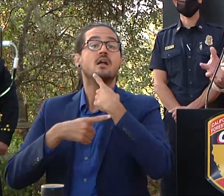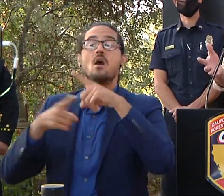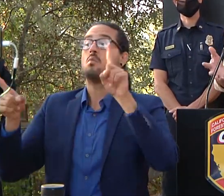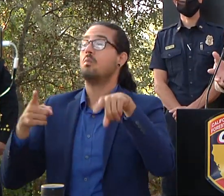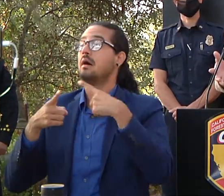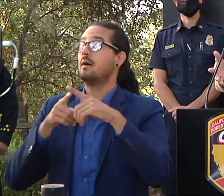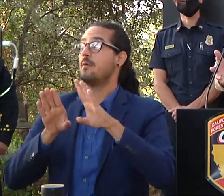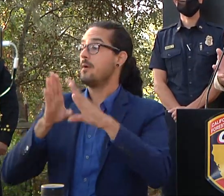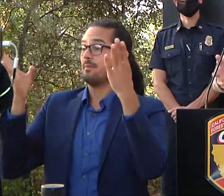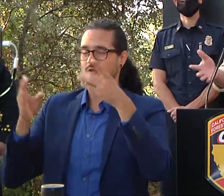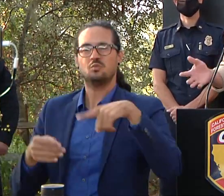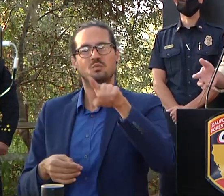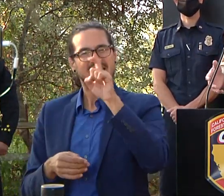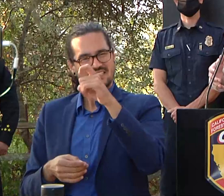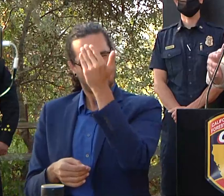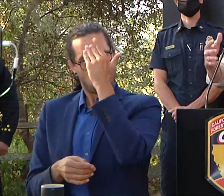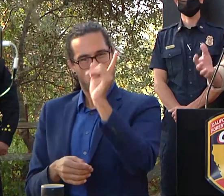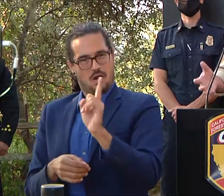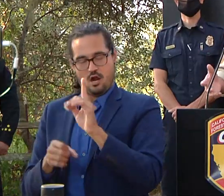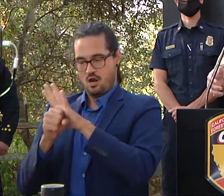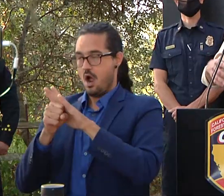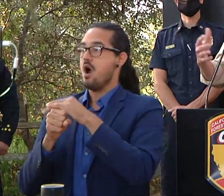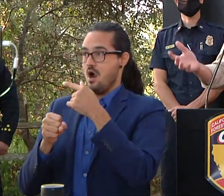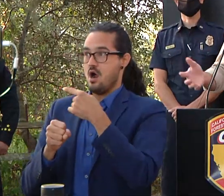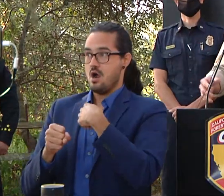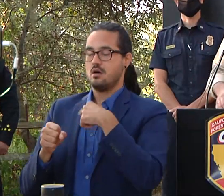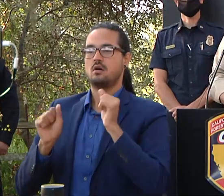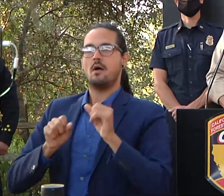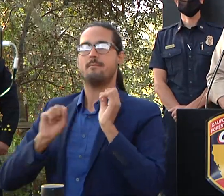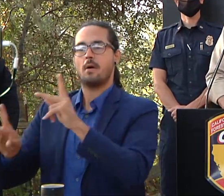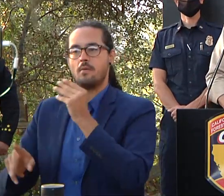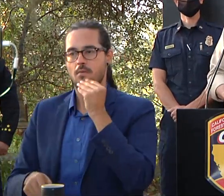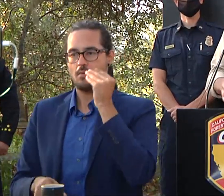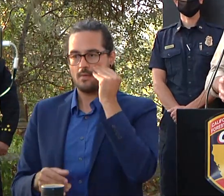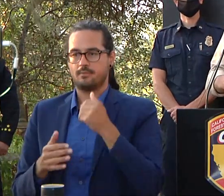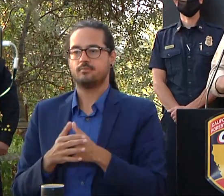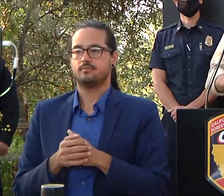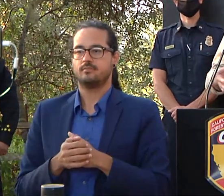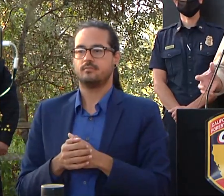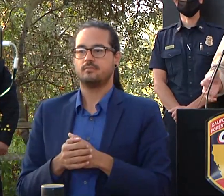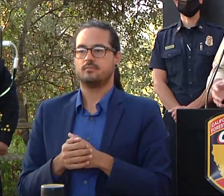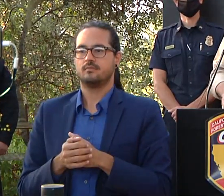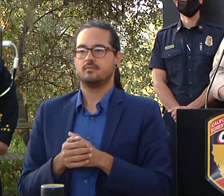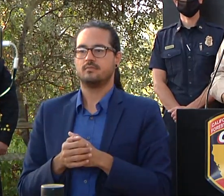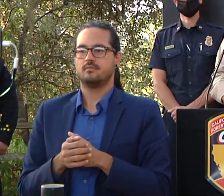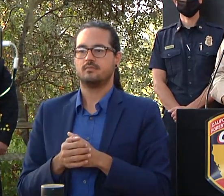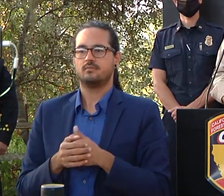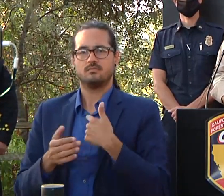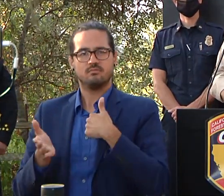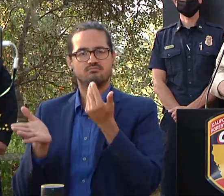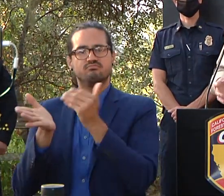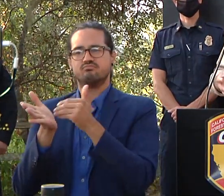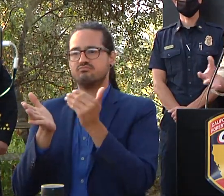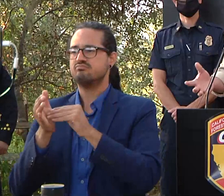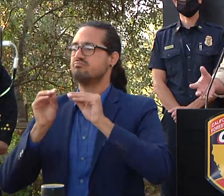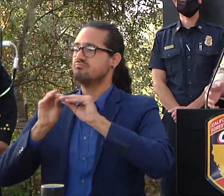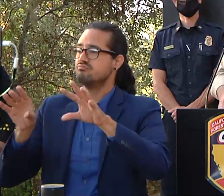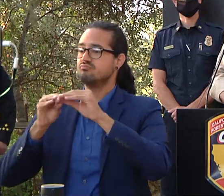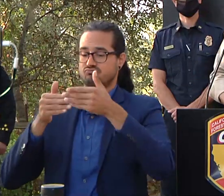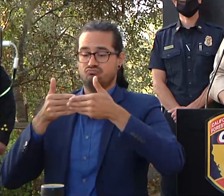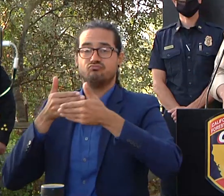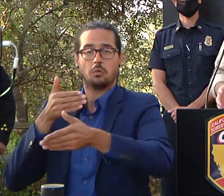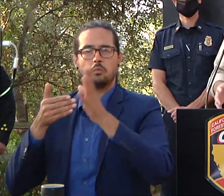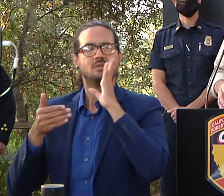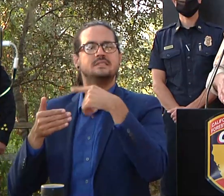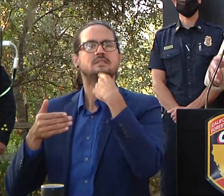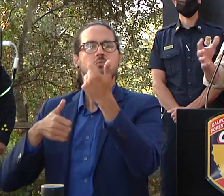see you know either press releases or press areas i speak at these press conferences and tell you what areas to repopulate that'll go by zone and